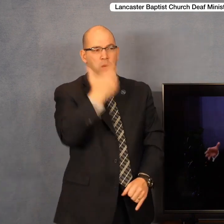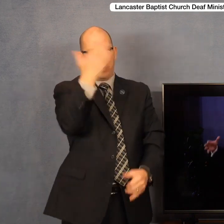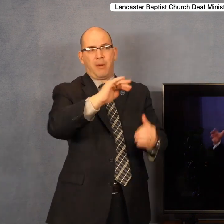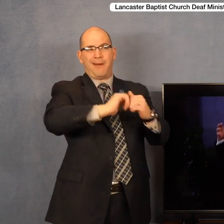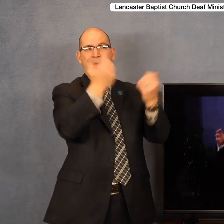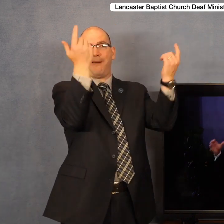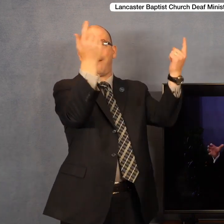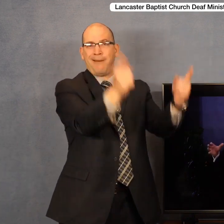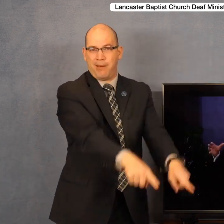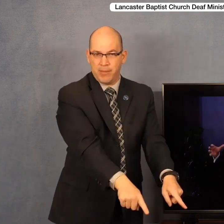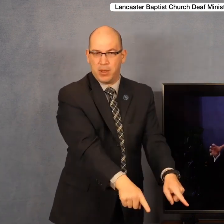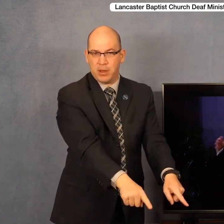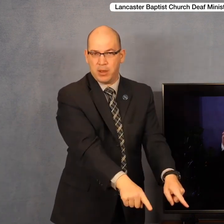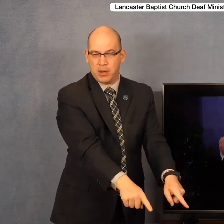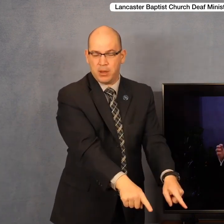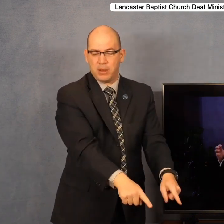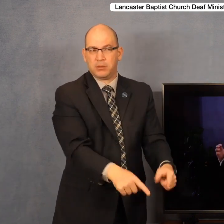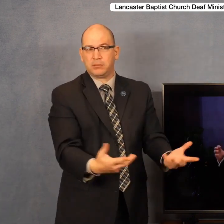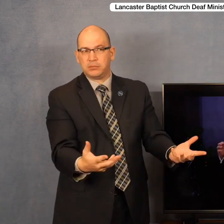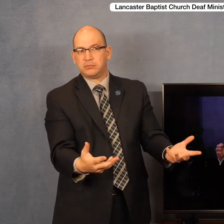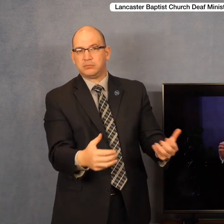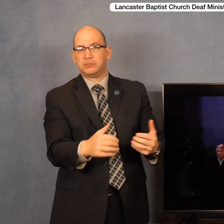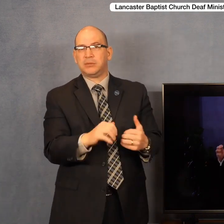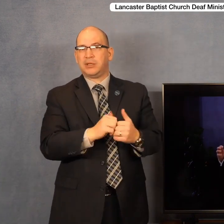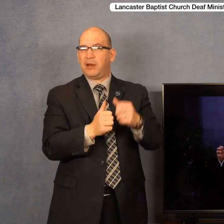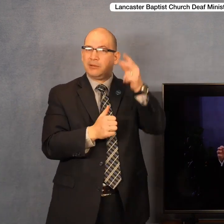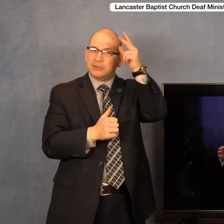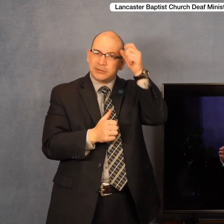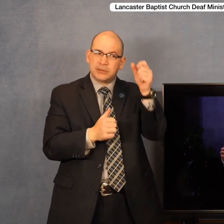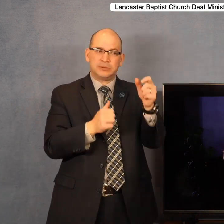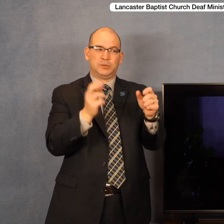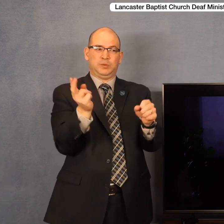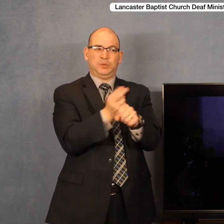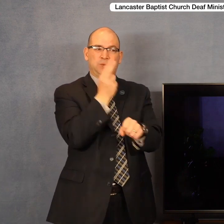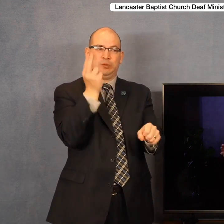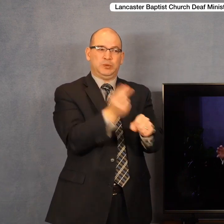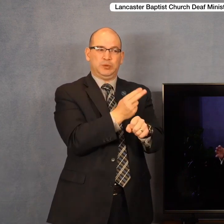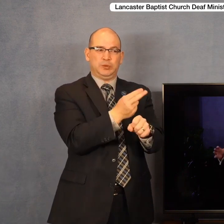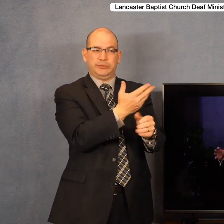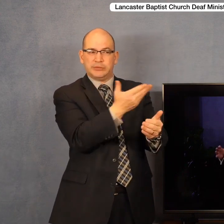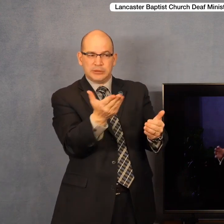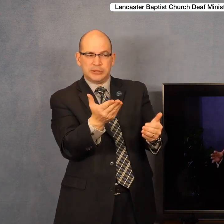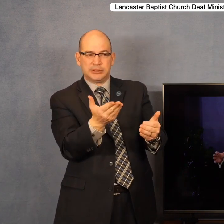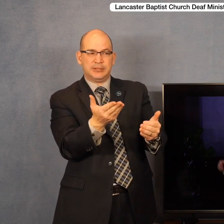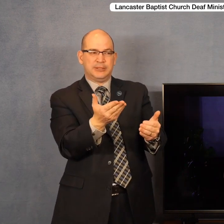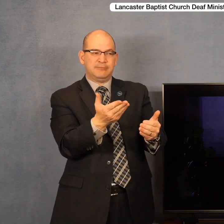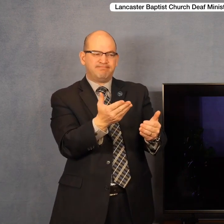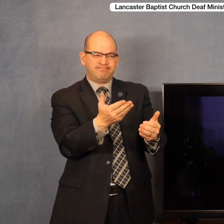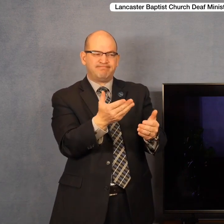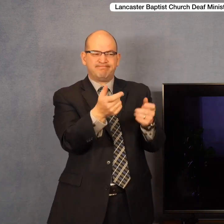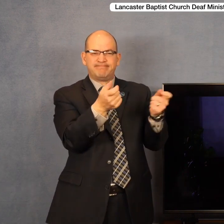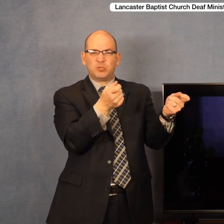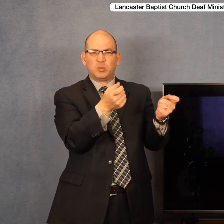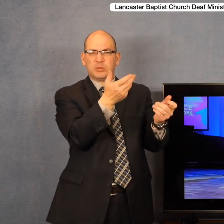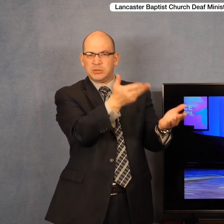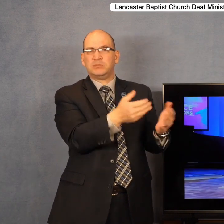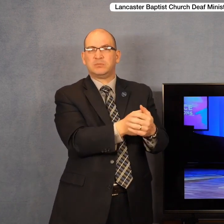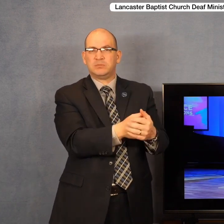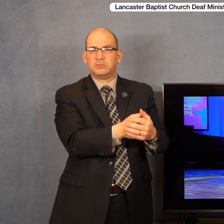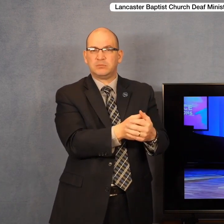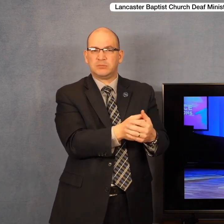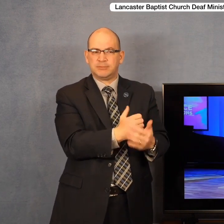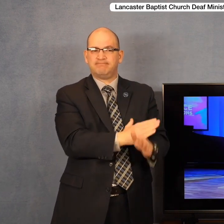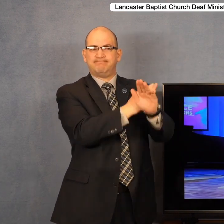he had been worshiping, what tools Satan had used to keep him away from the gospel.